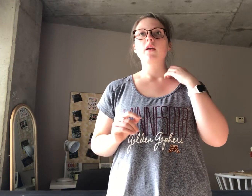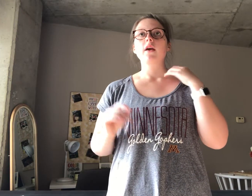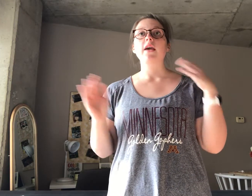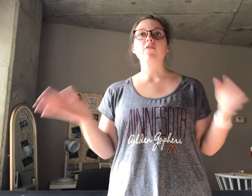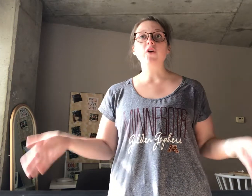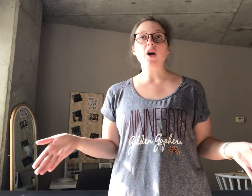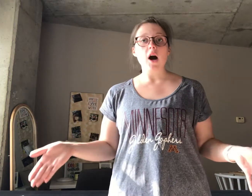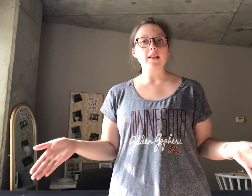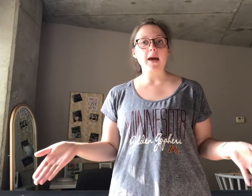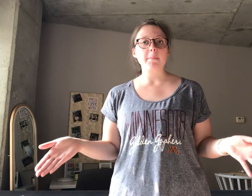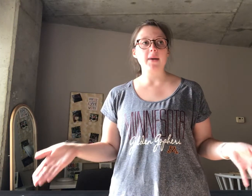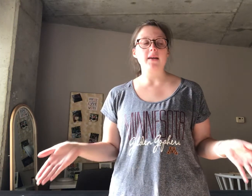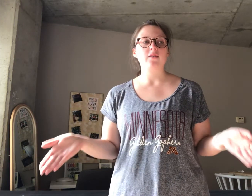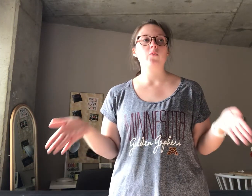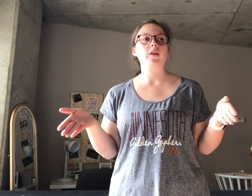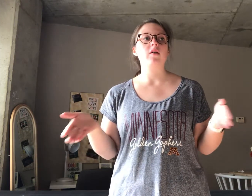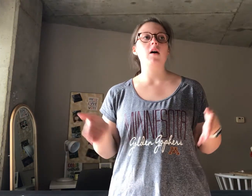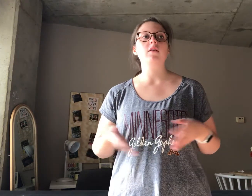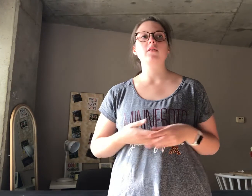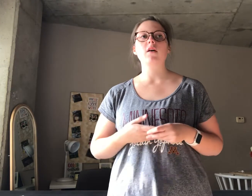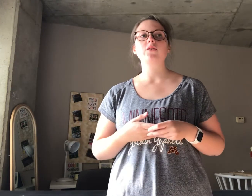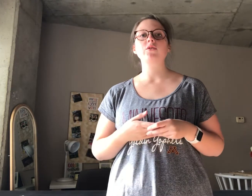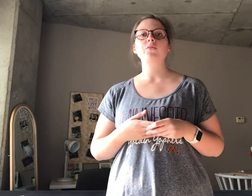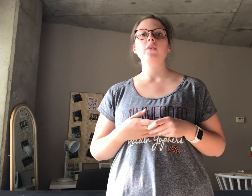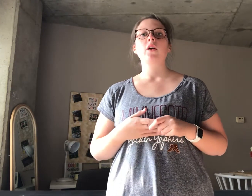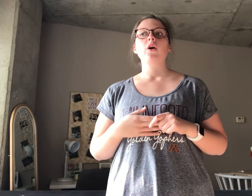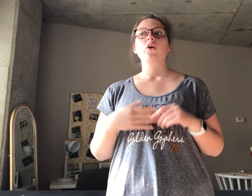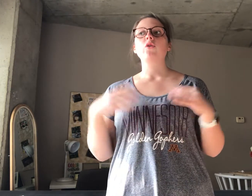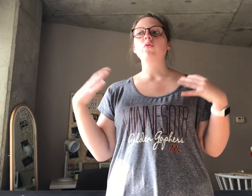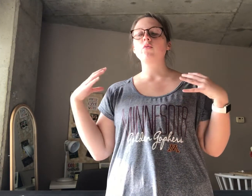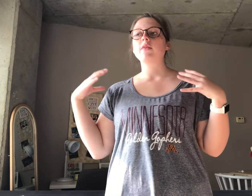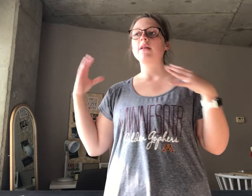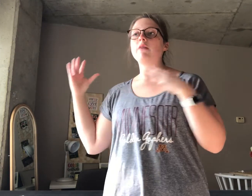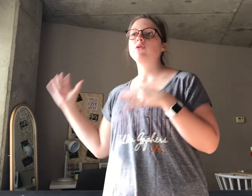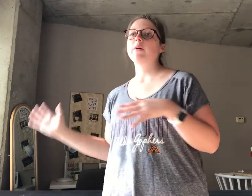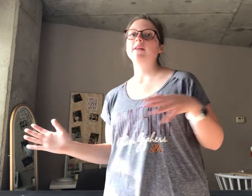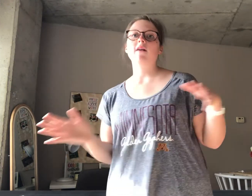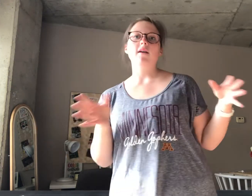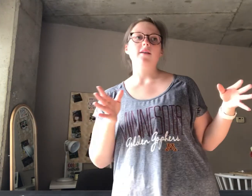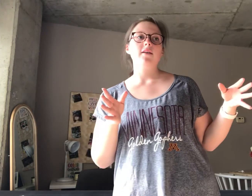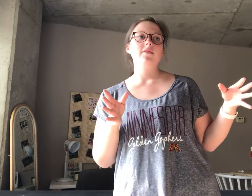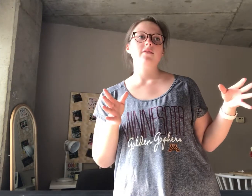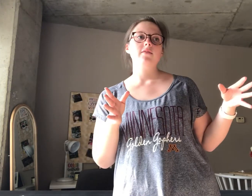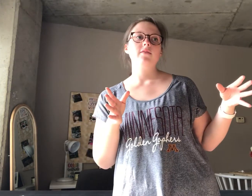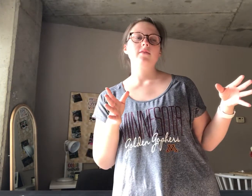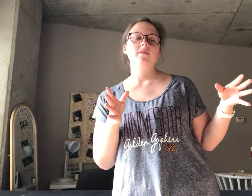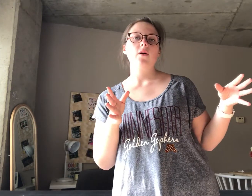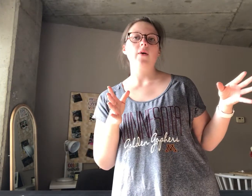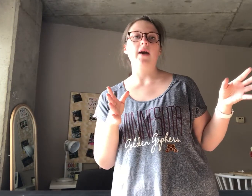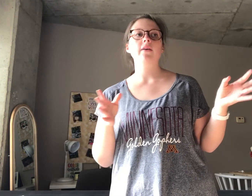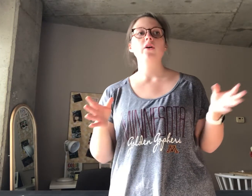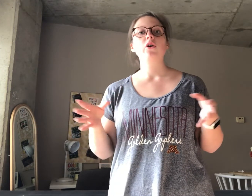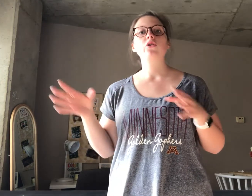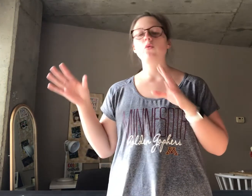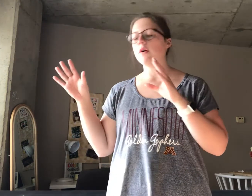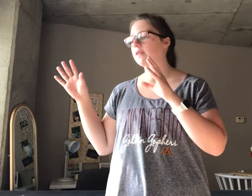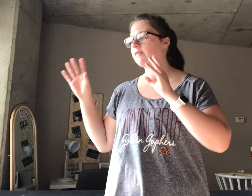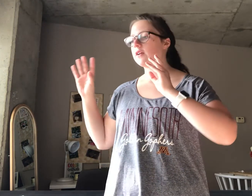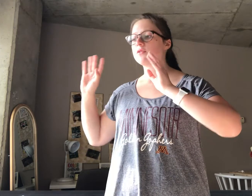If you're on that base when the caller calls you, you now join the caller, okay? So whoever, if there's